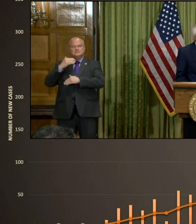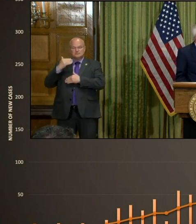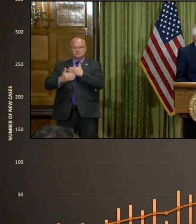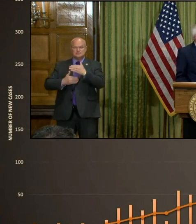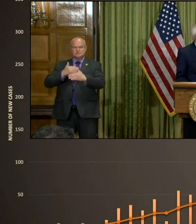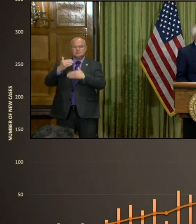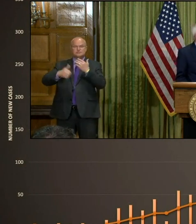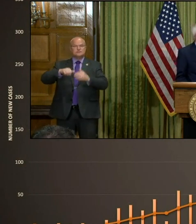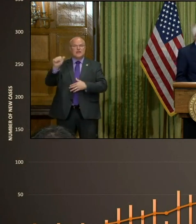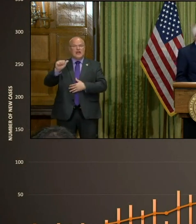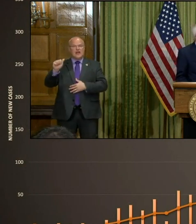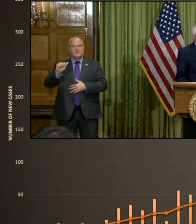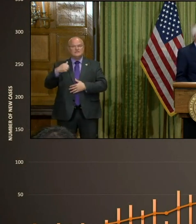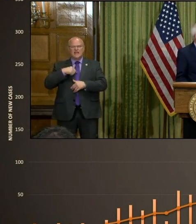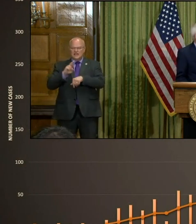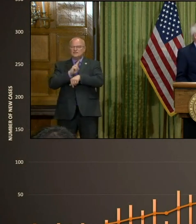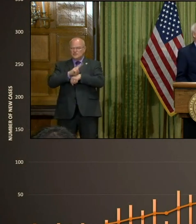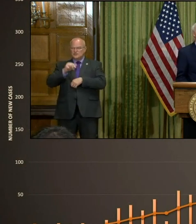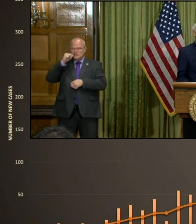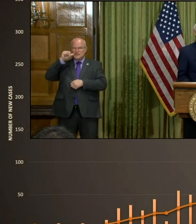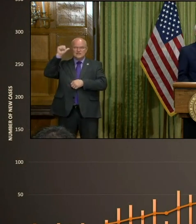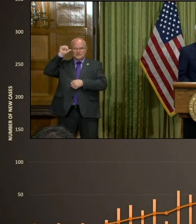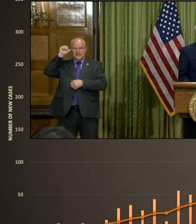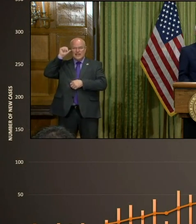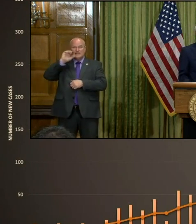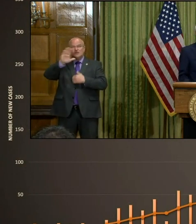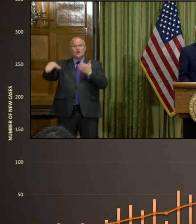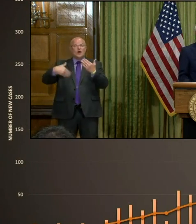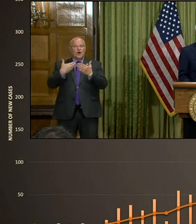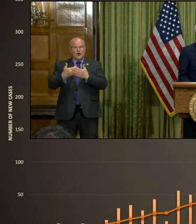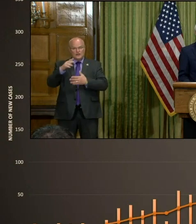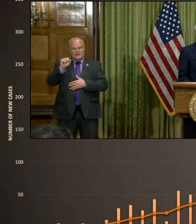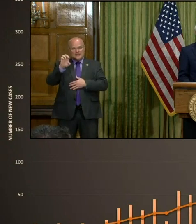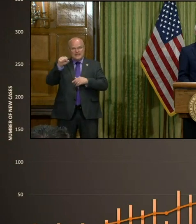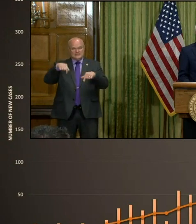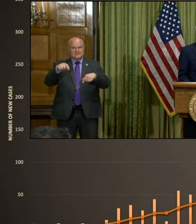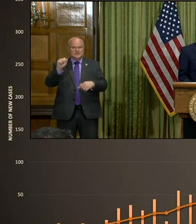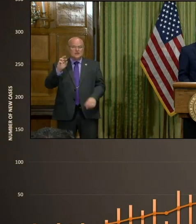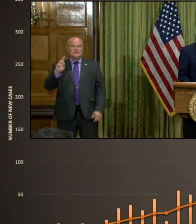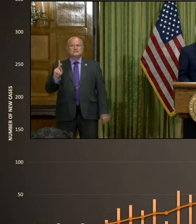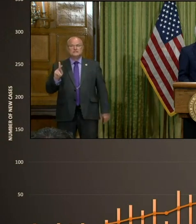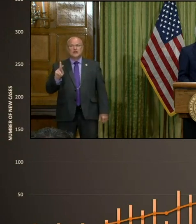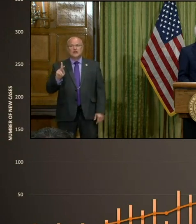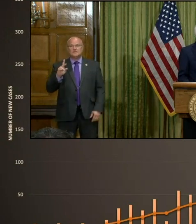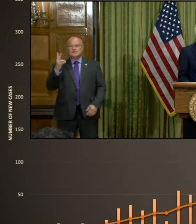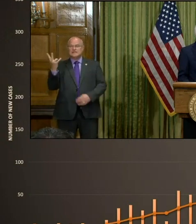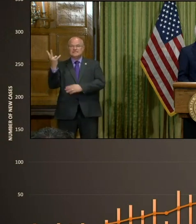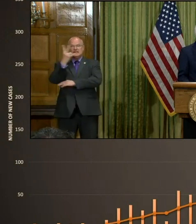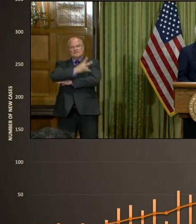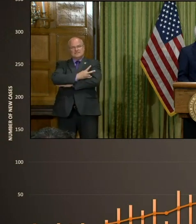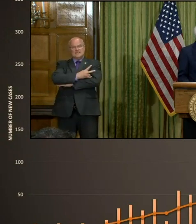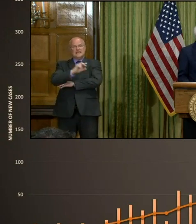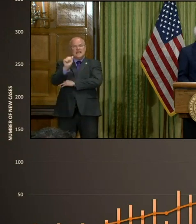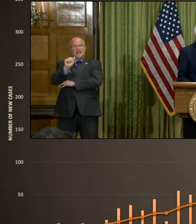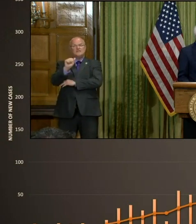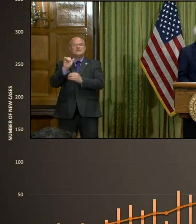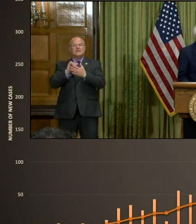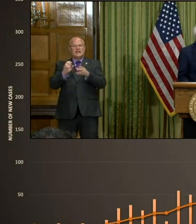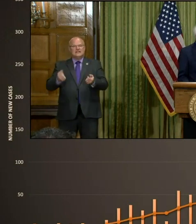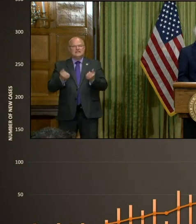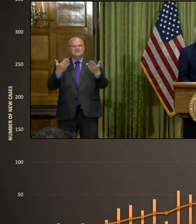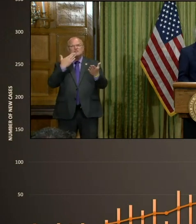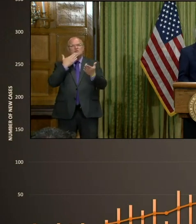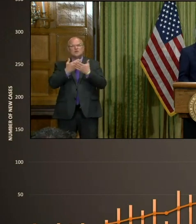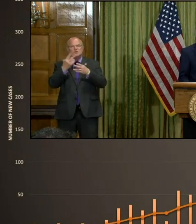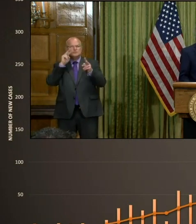This is something that I used yesterday, and this is for all of the cases in Arkansas, seven-day average, so that it gives